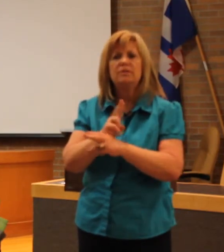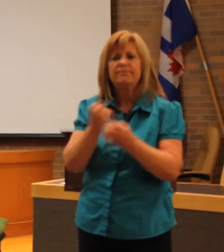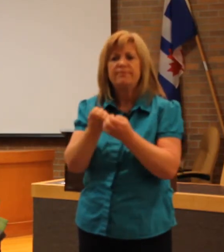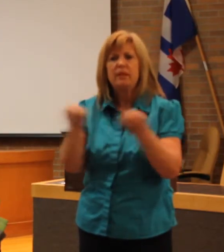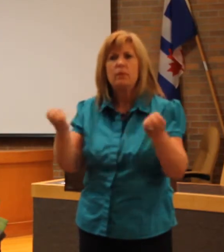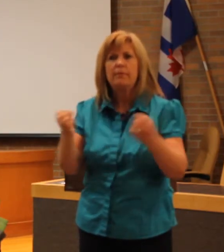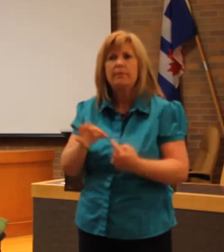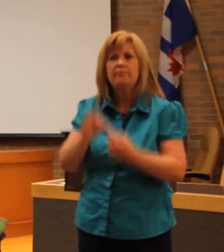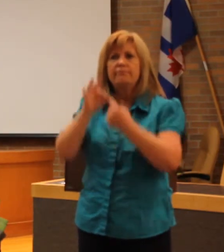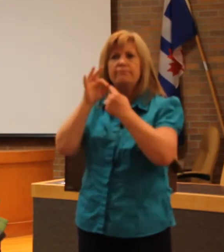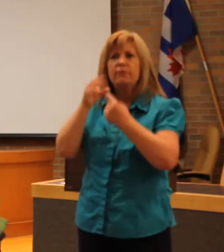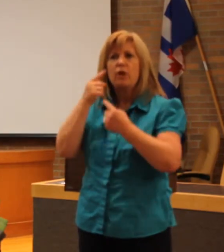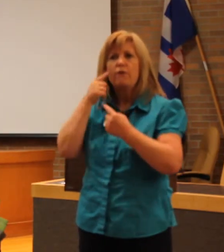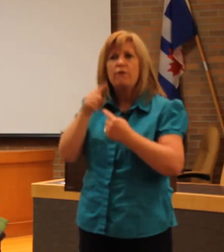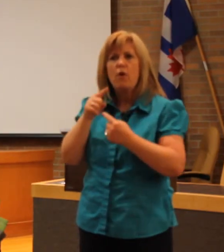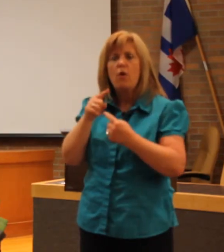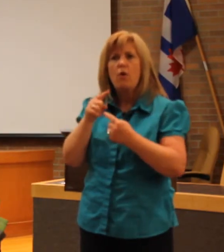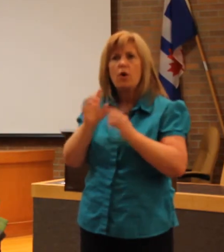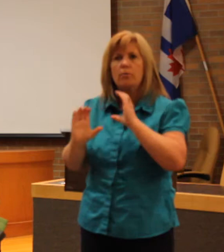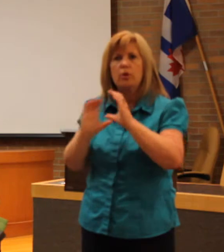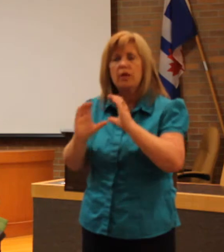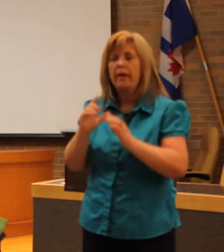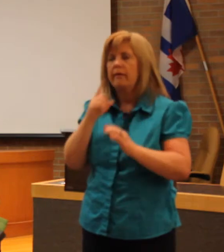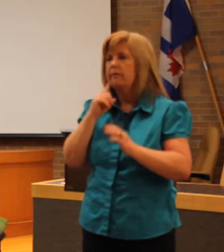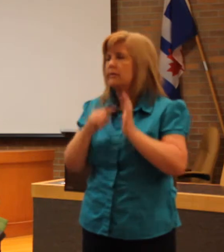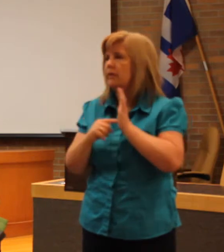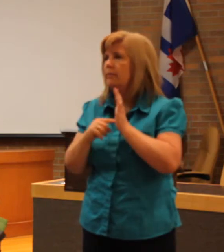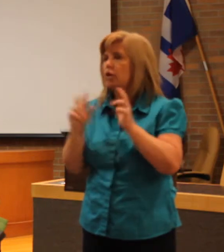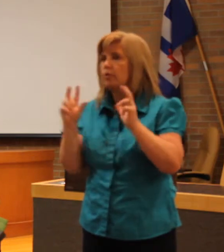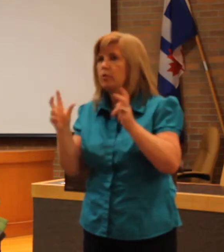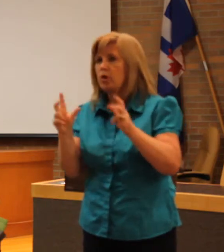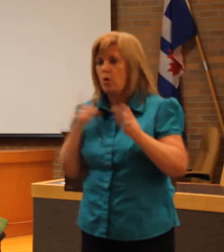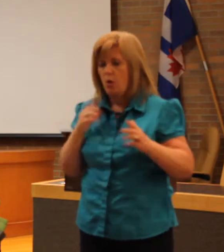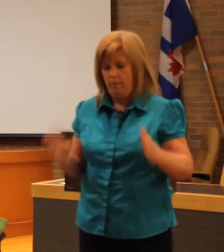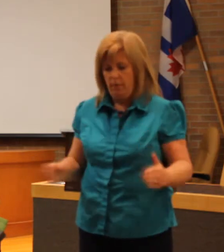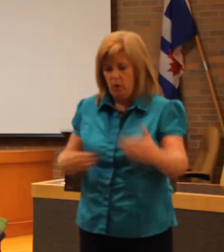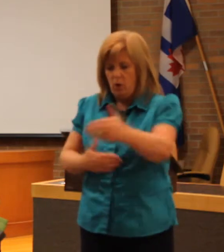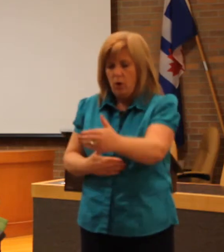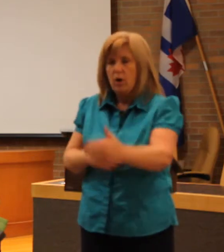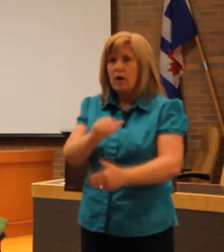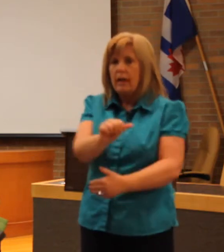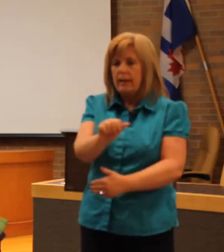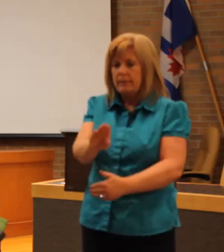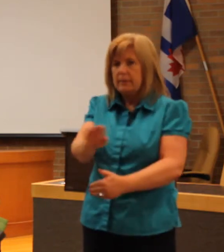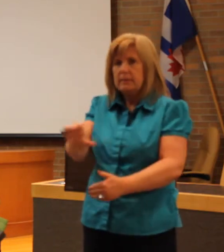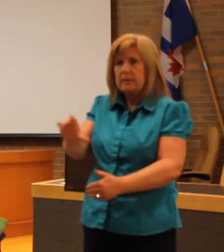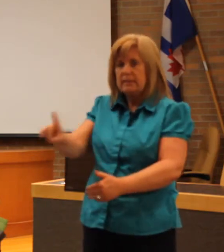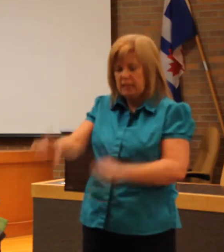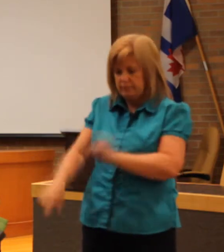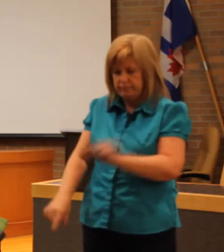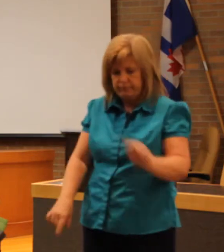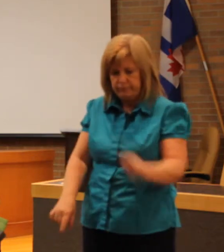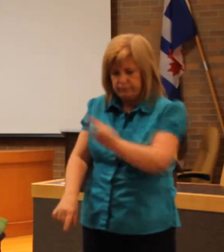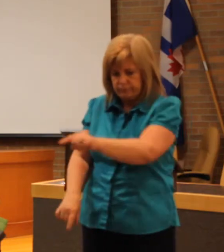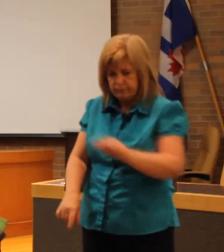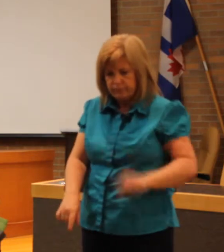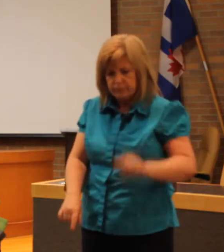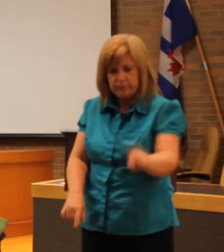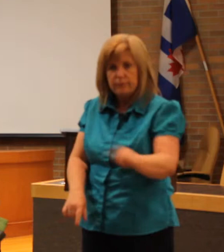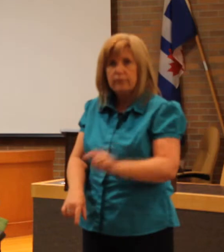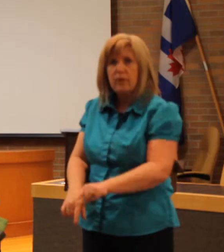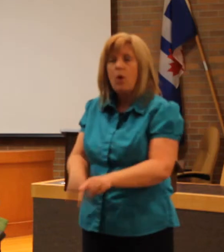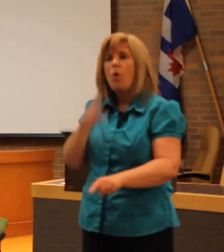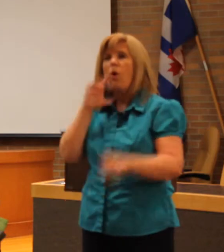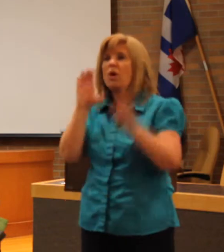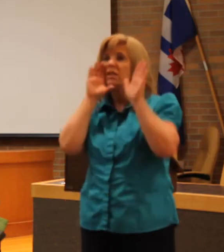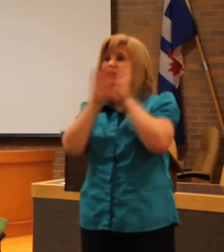device such as a computer or an alphabet word where they spell what they want to say or a simple book. And often